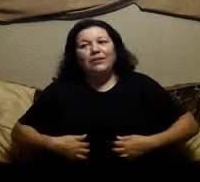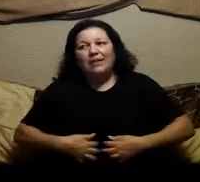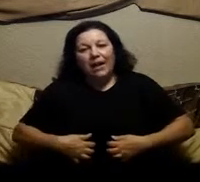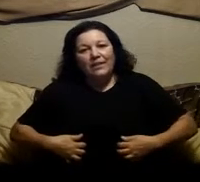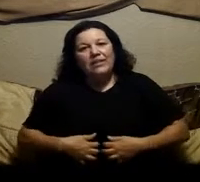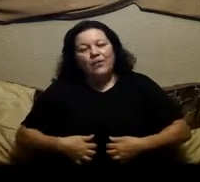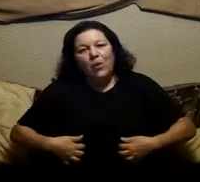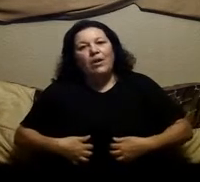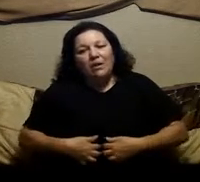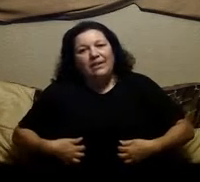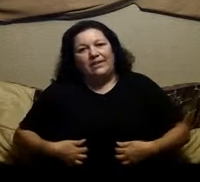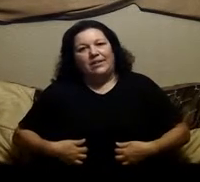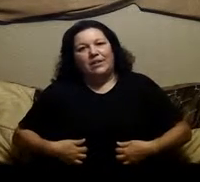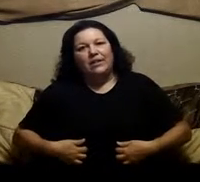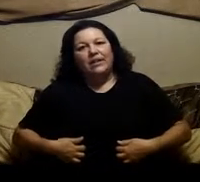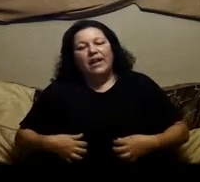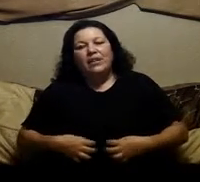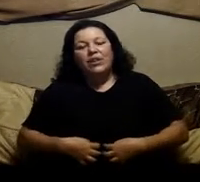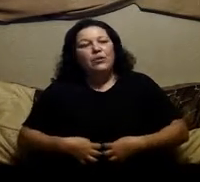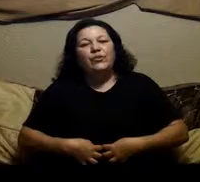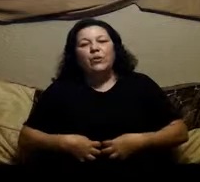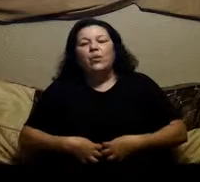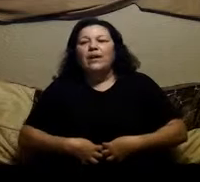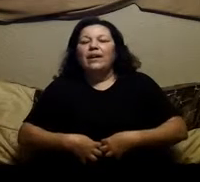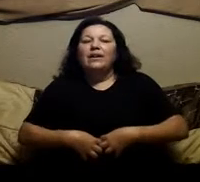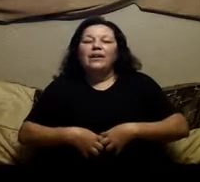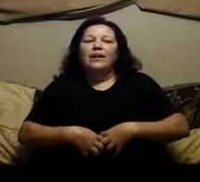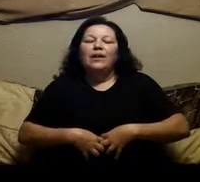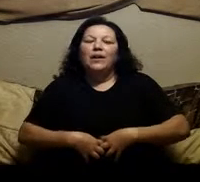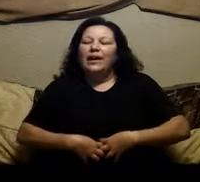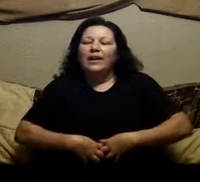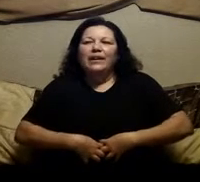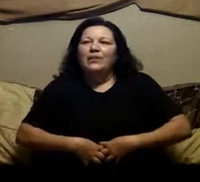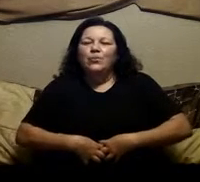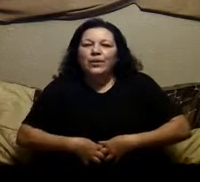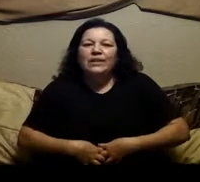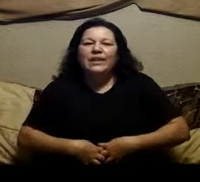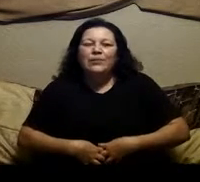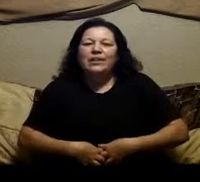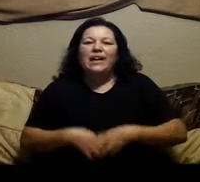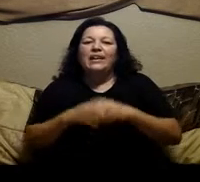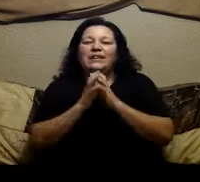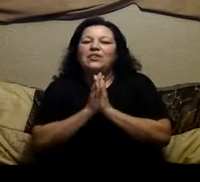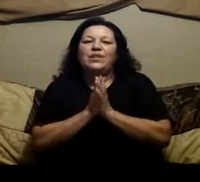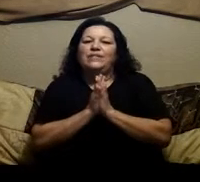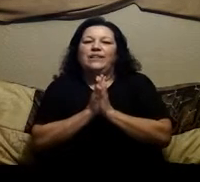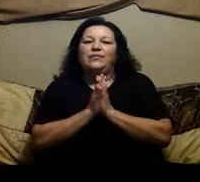there's a lot of stuff going on in here you know so you really really i cannot stress enough